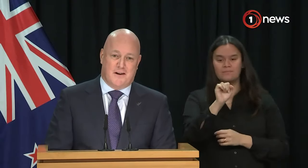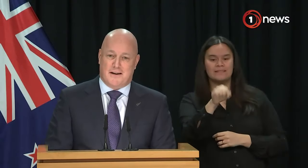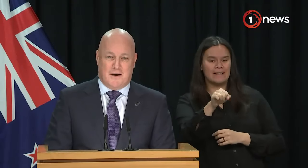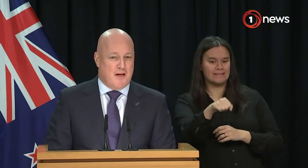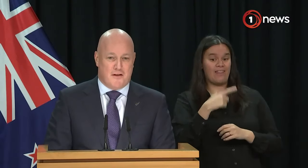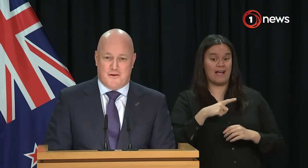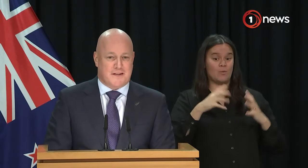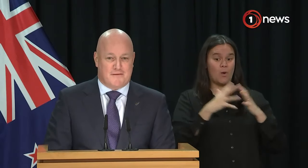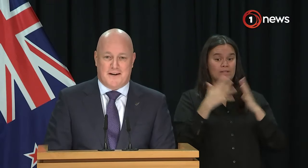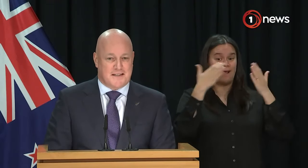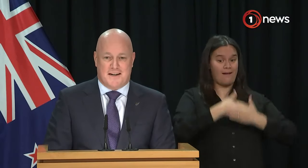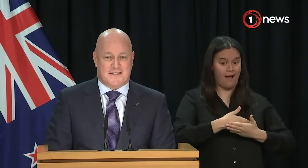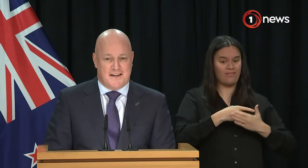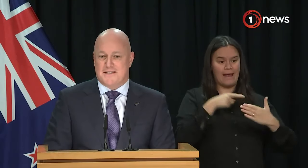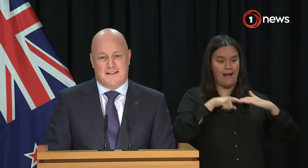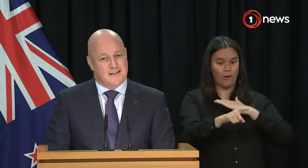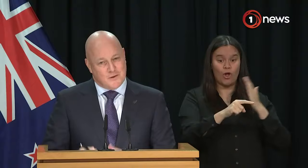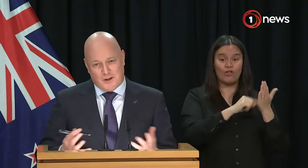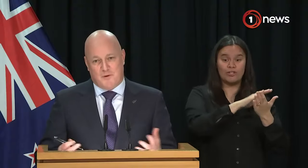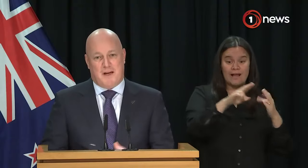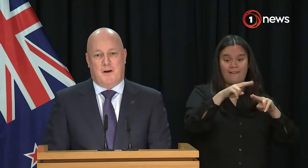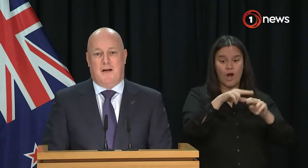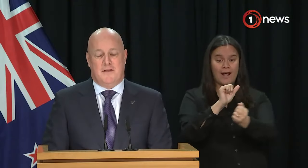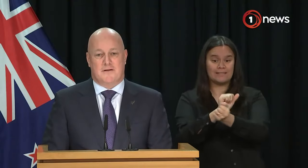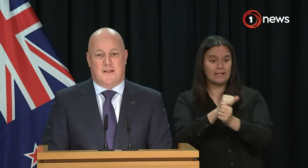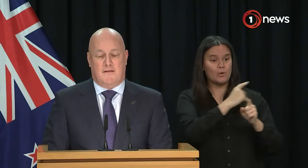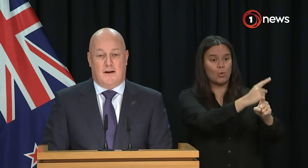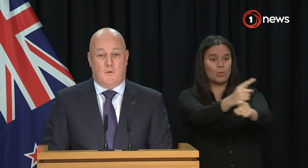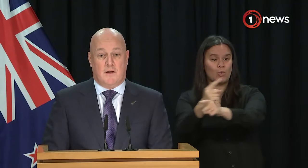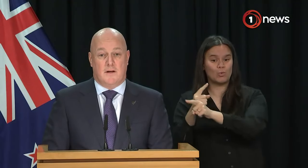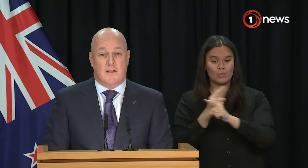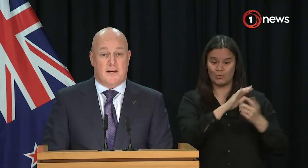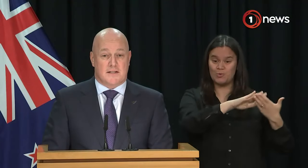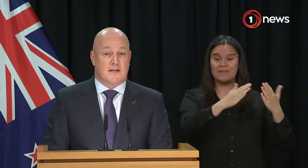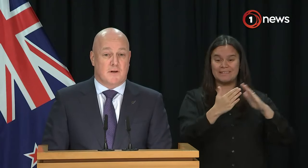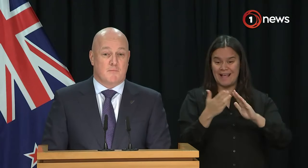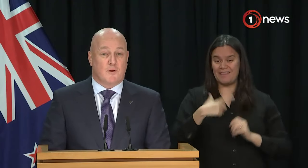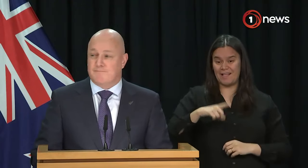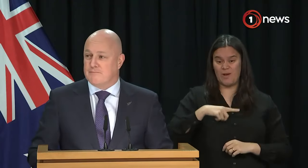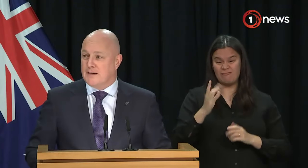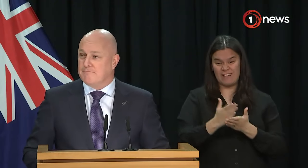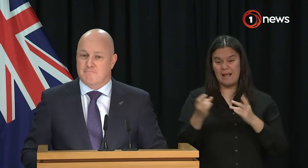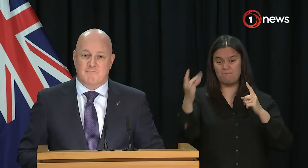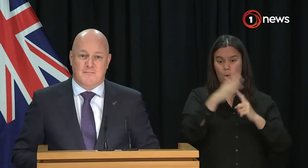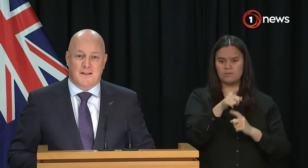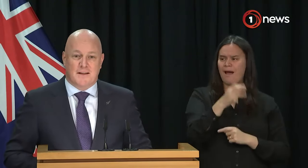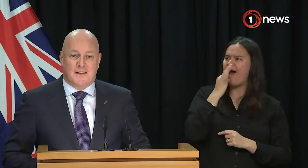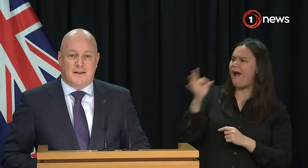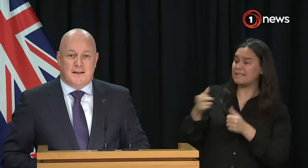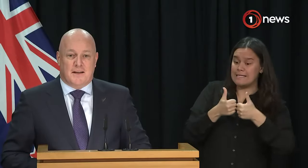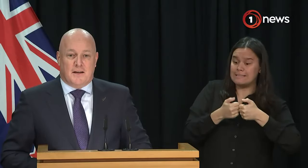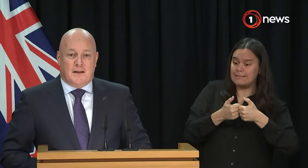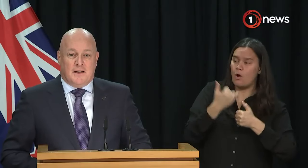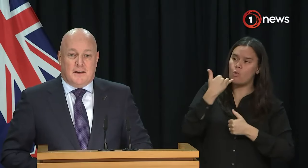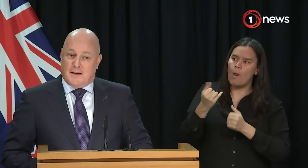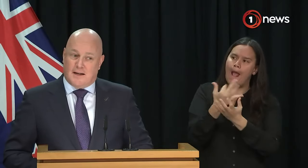here Wednesday night, and I'm out there Thursday, Friday, Saturday, Sundays, talking with people about the issues that they're finding. That is really important. How many texts and calls are you getting